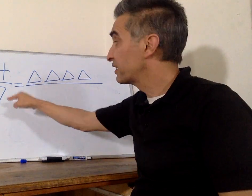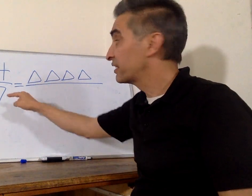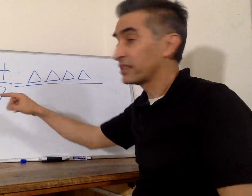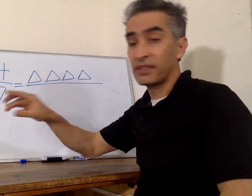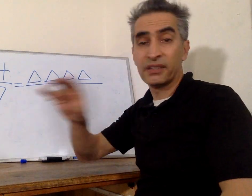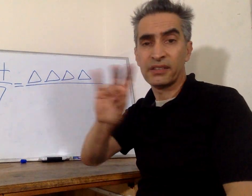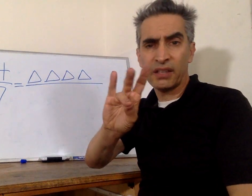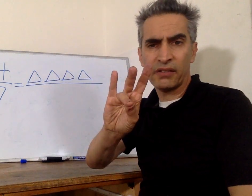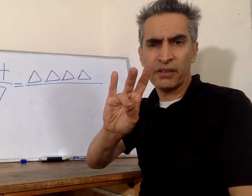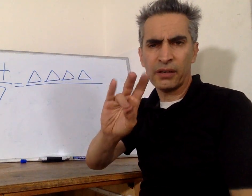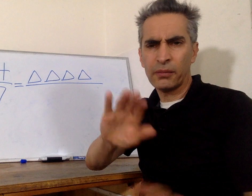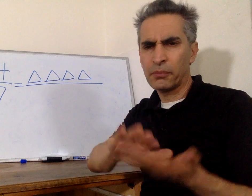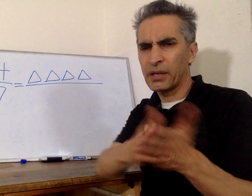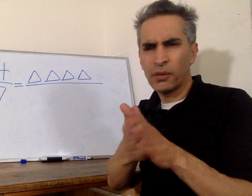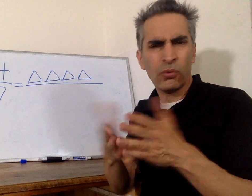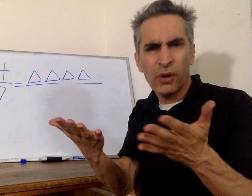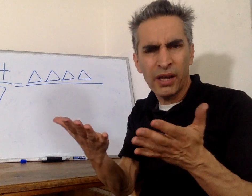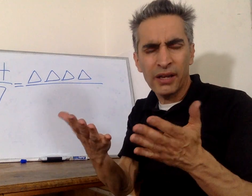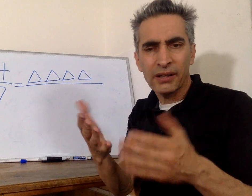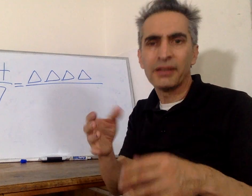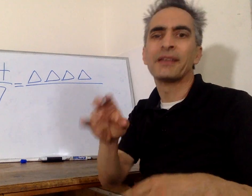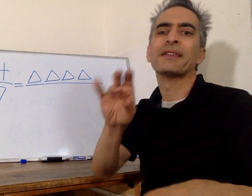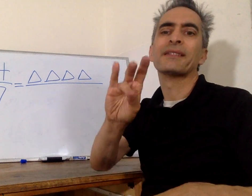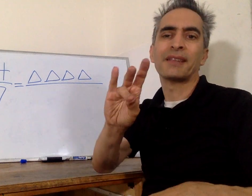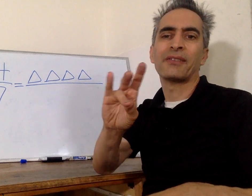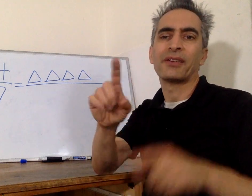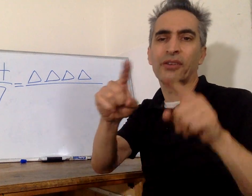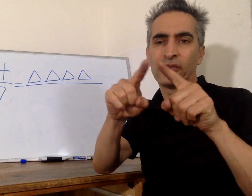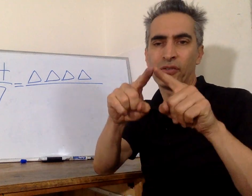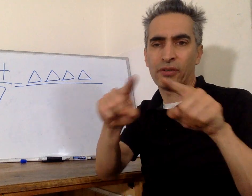This seven becomes seven triangles.